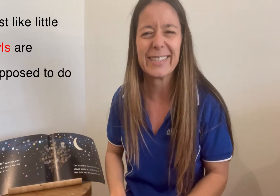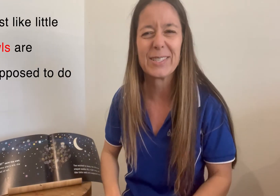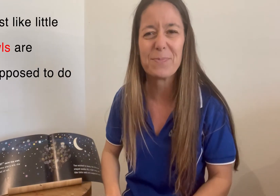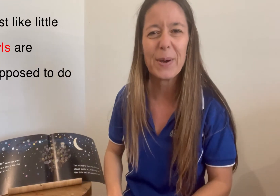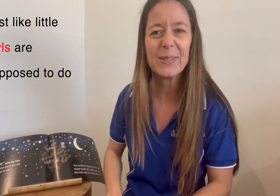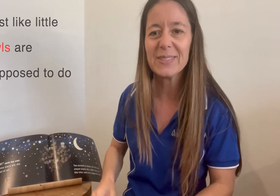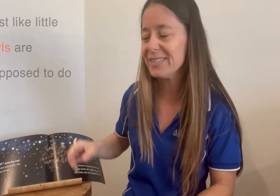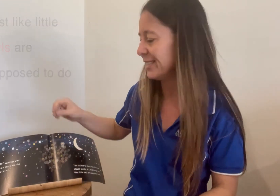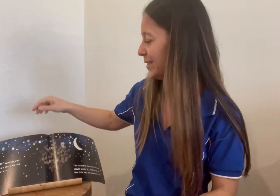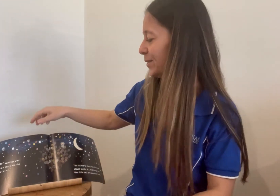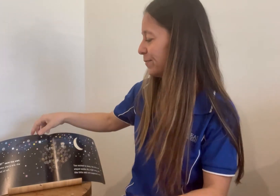supposed to do.